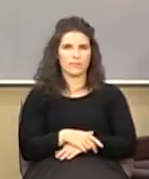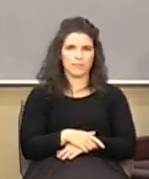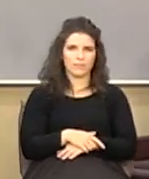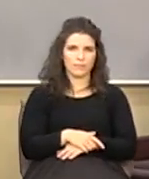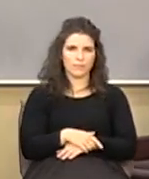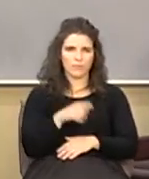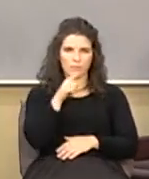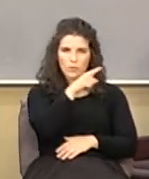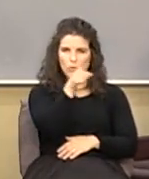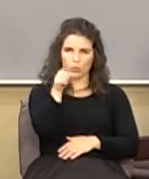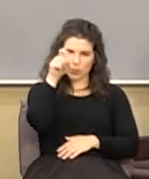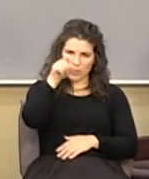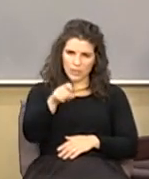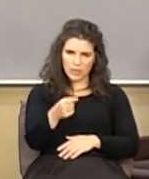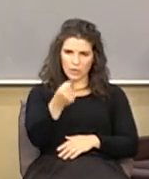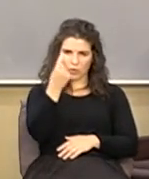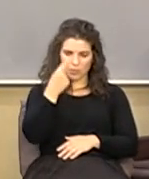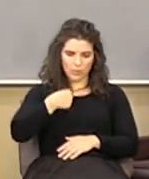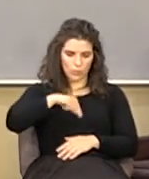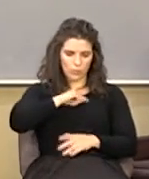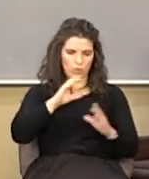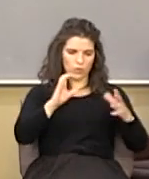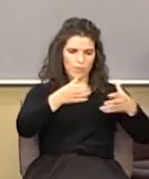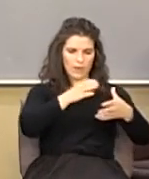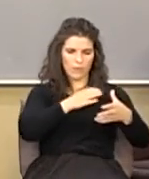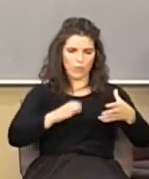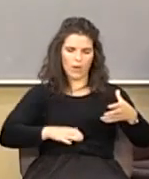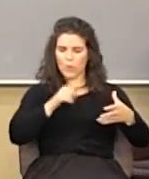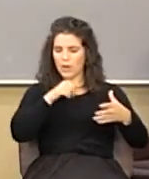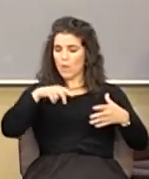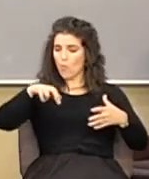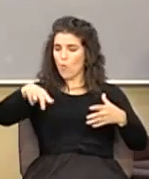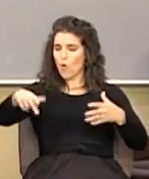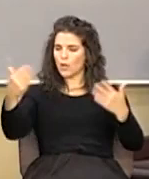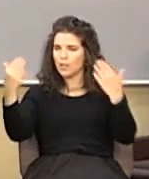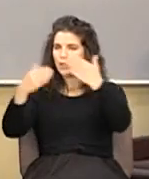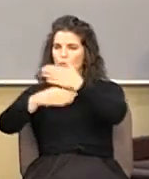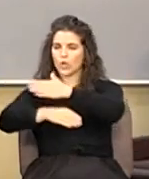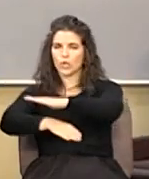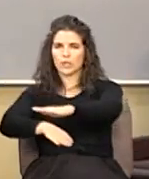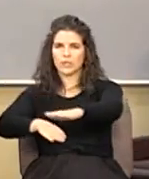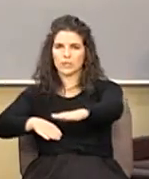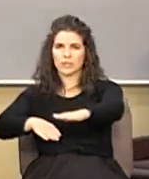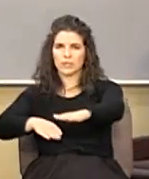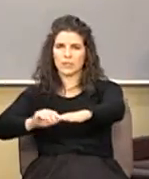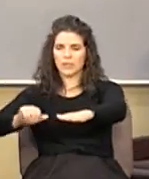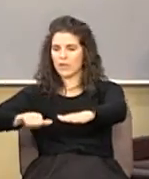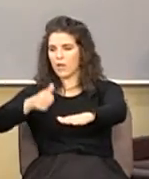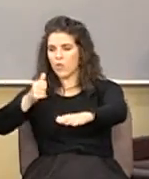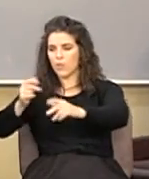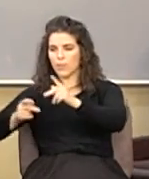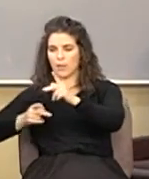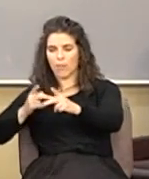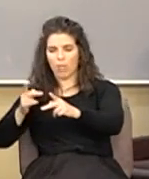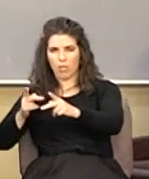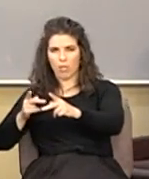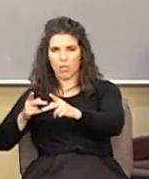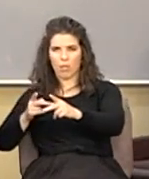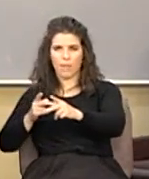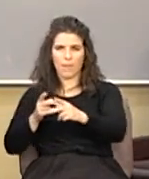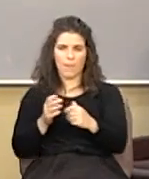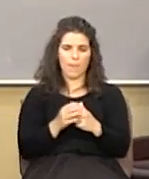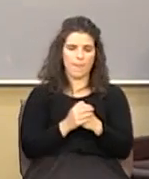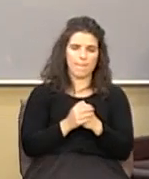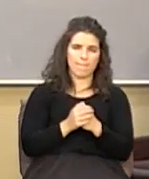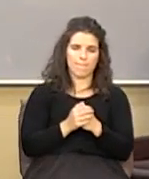you need to understand though we're the body of Christ we're not walking in darkness like others are and listen